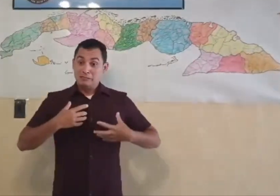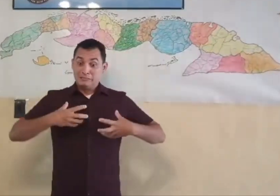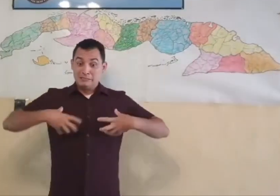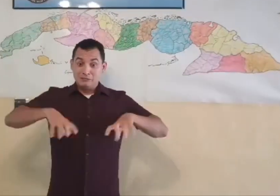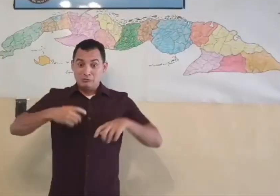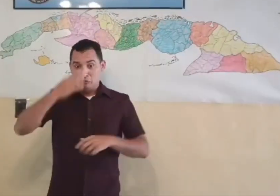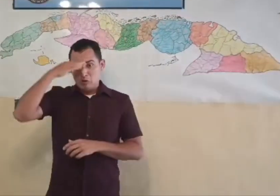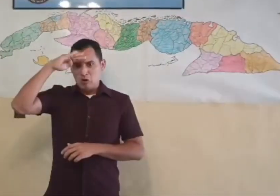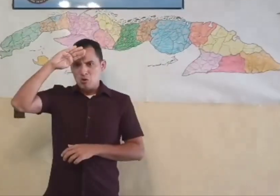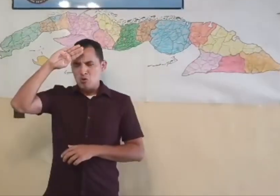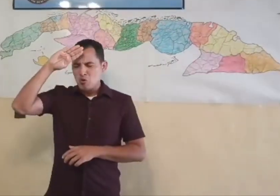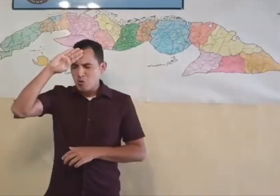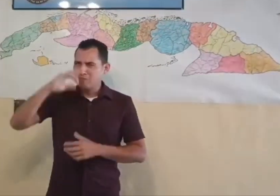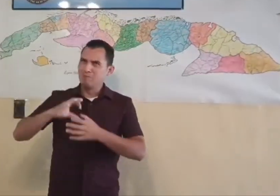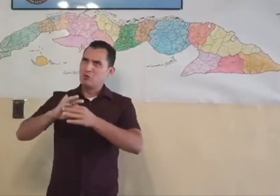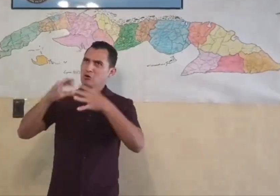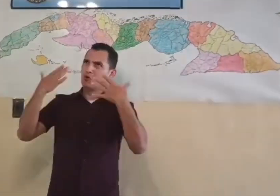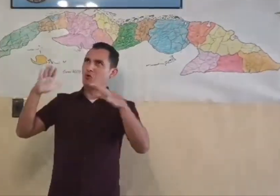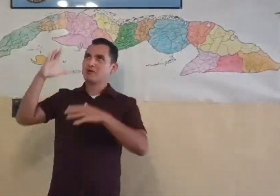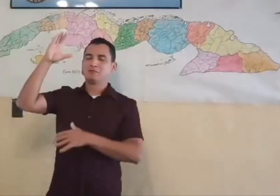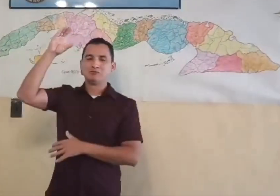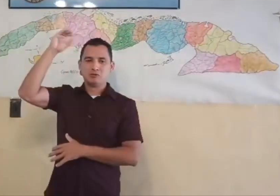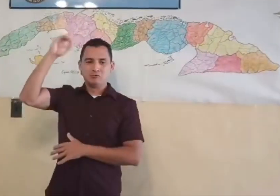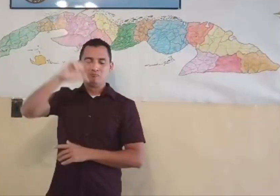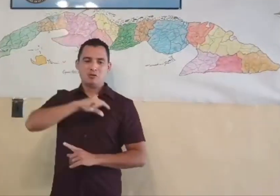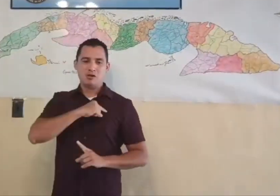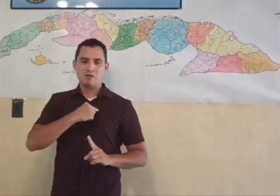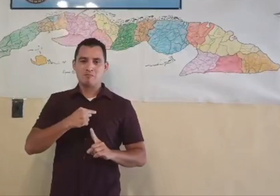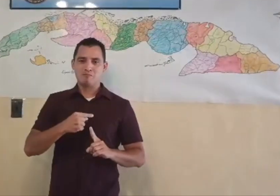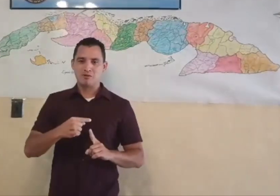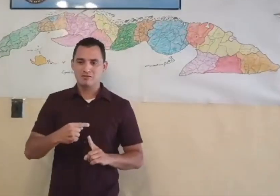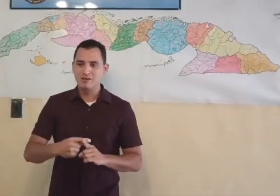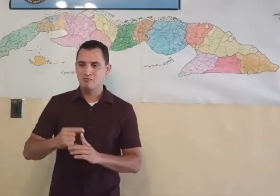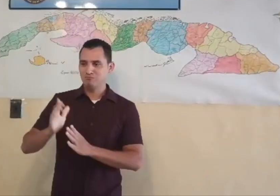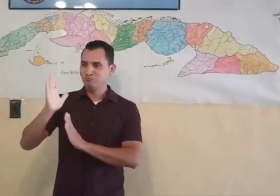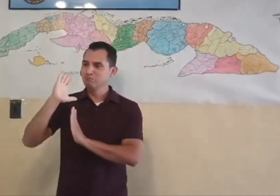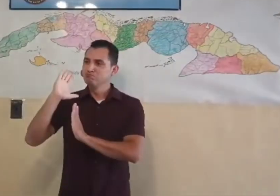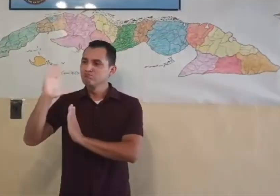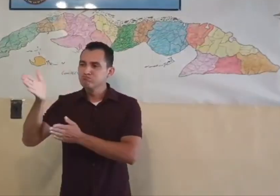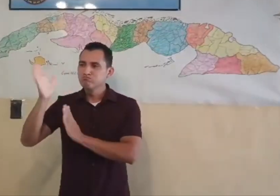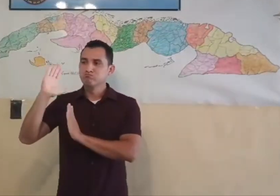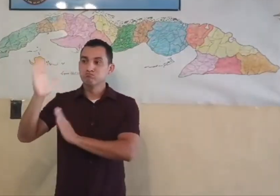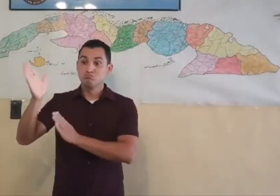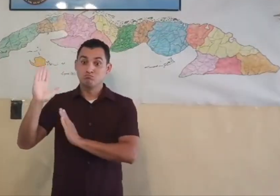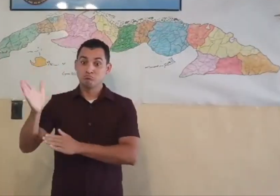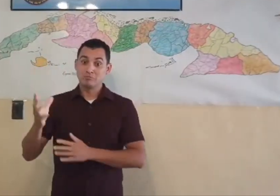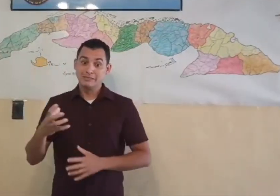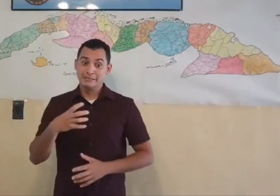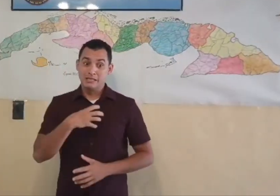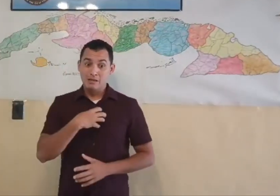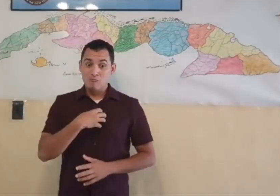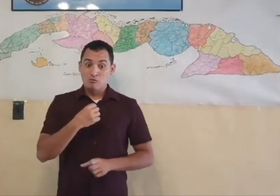Despite the economic hardships of our country that we are facing now, our ministry is still standing.